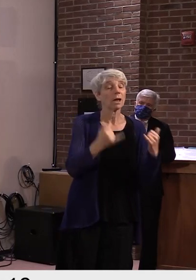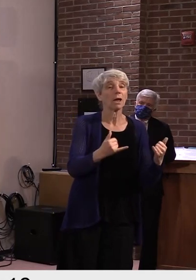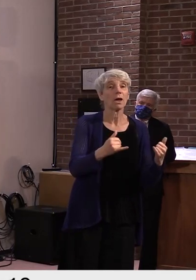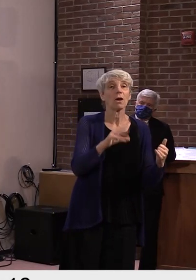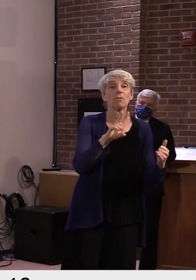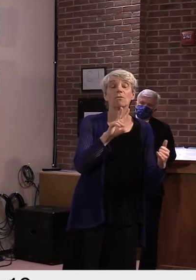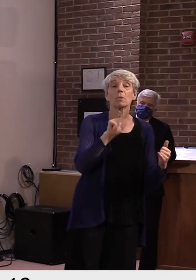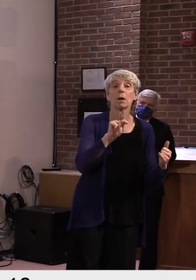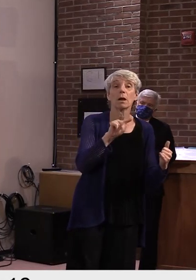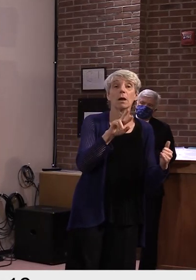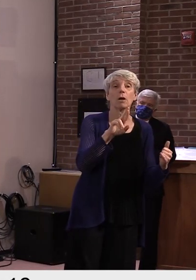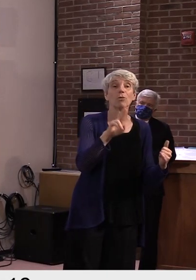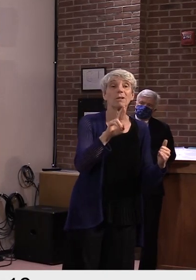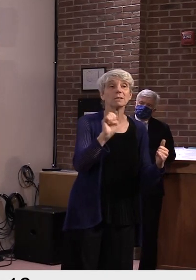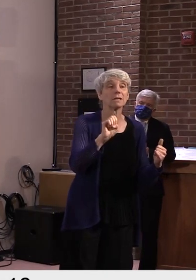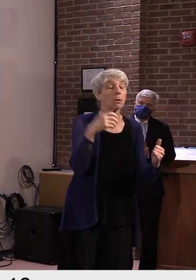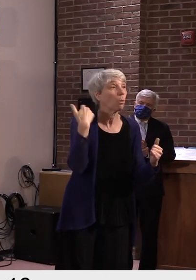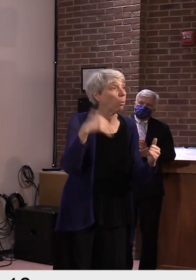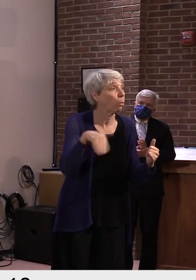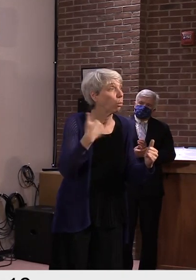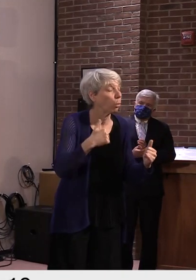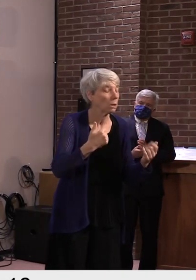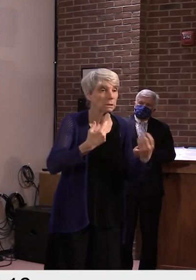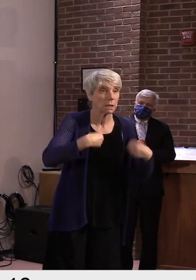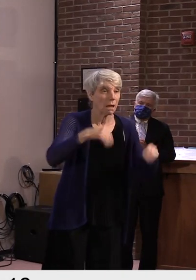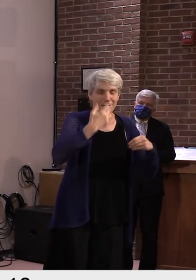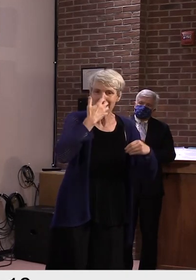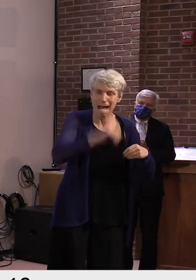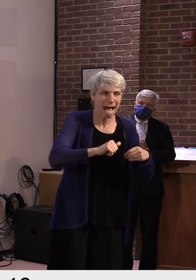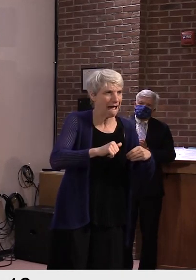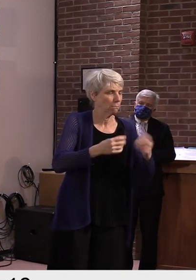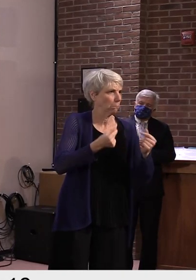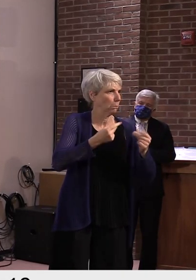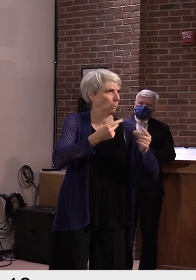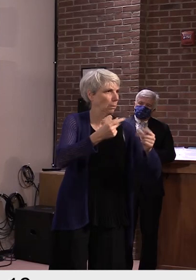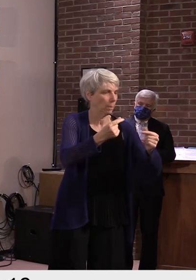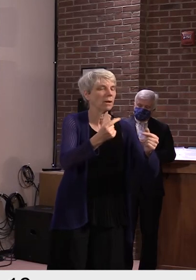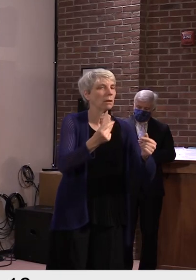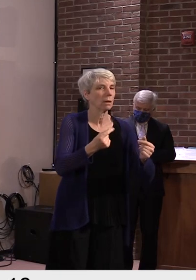quite hot. So it would be a good time to double down on those efforts.